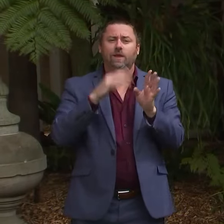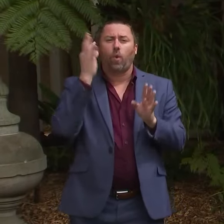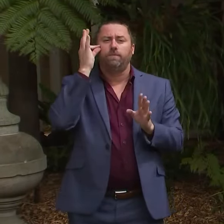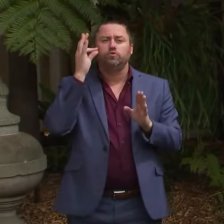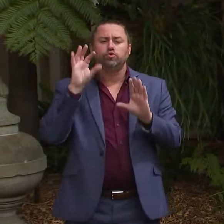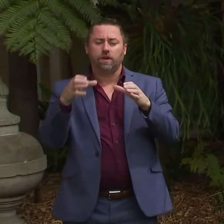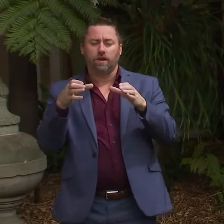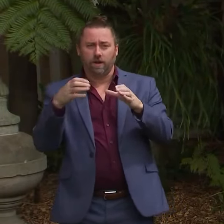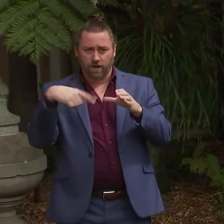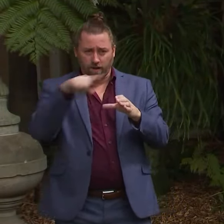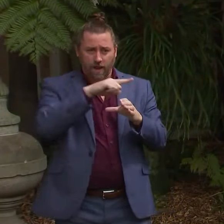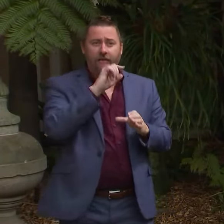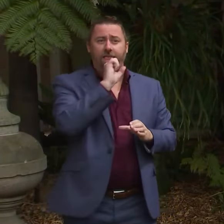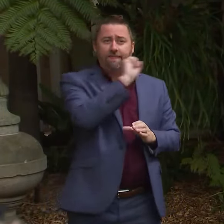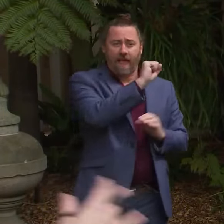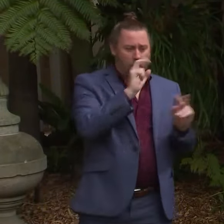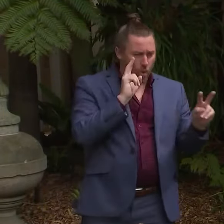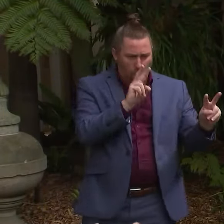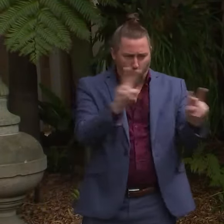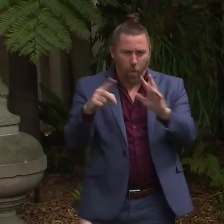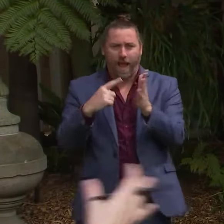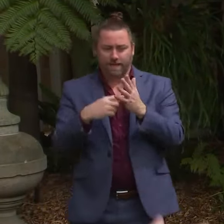nurse to resident ratios.